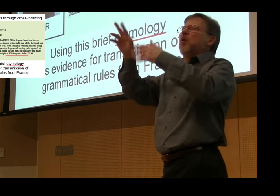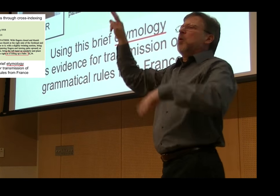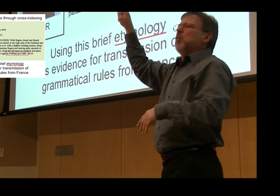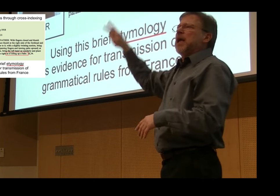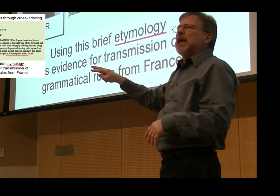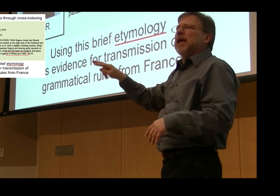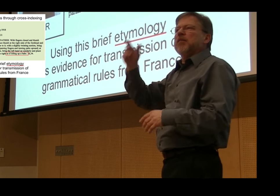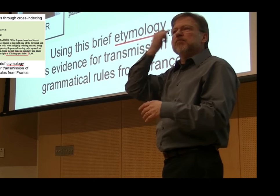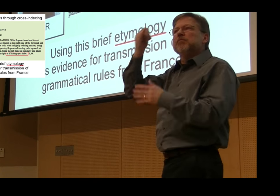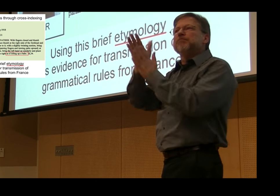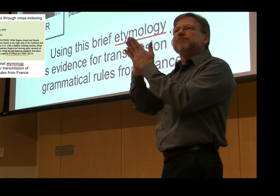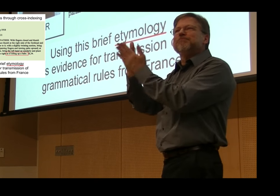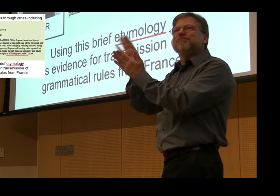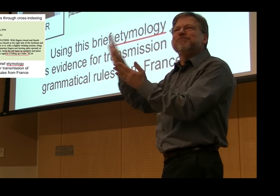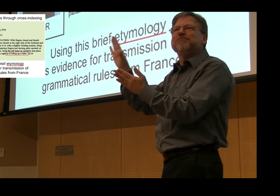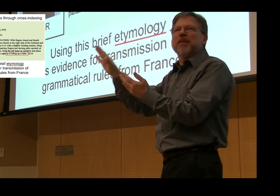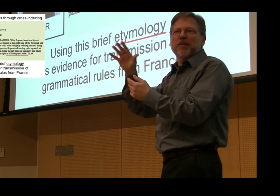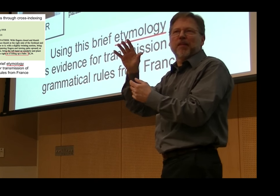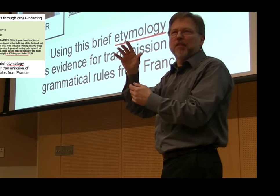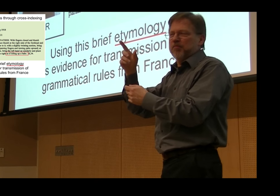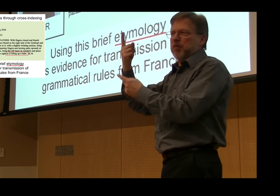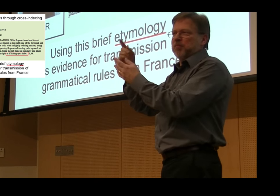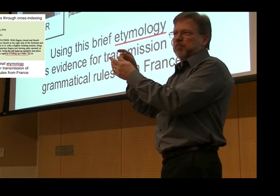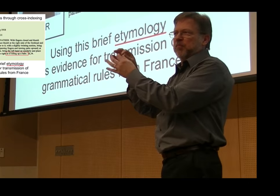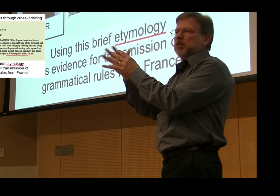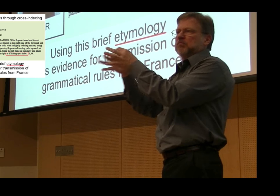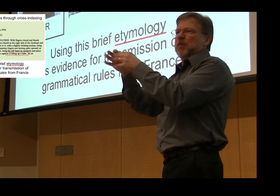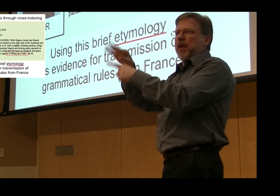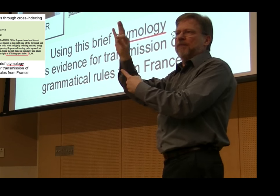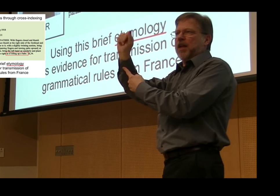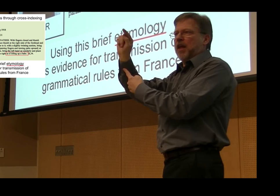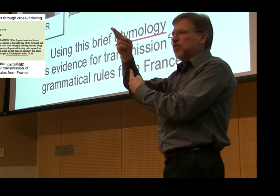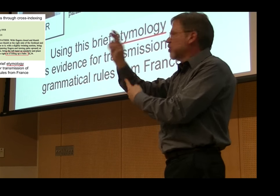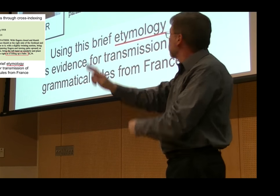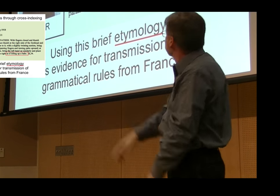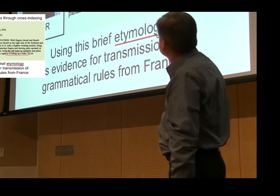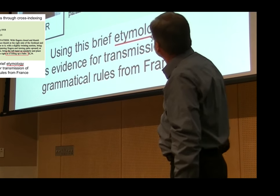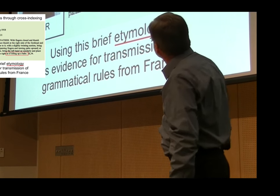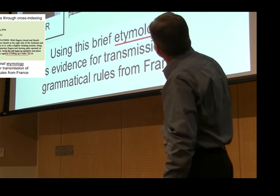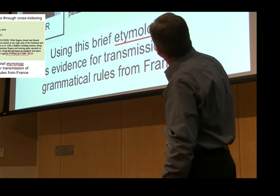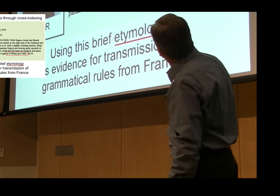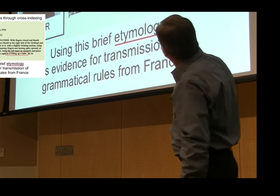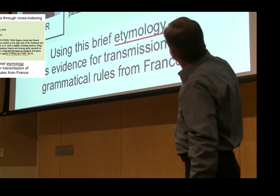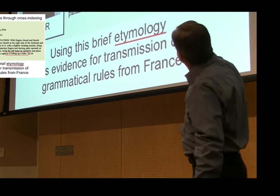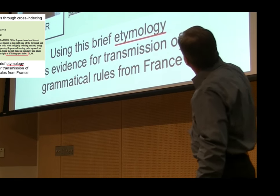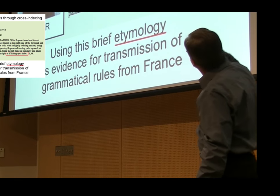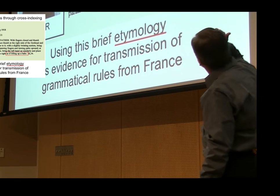But I'll let you read this description of father and how long back in 1910